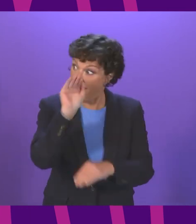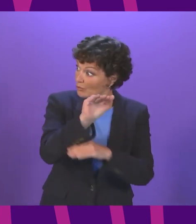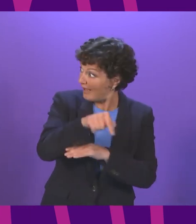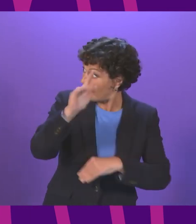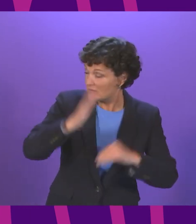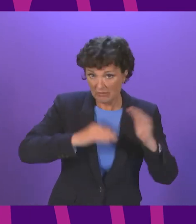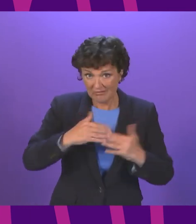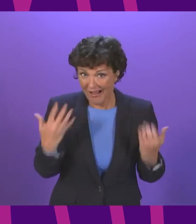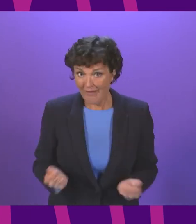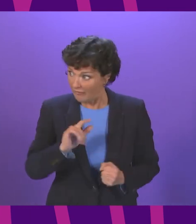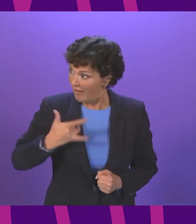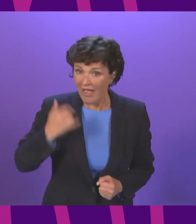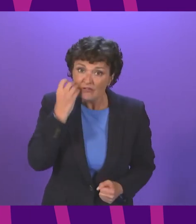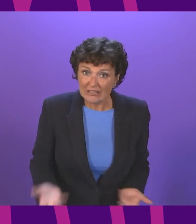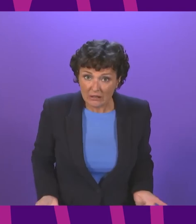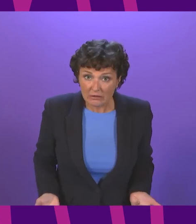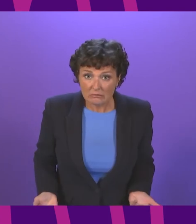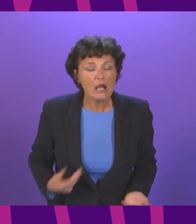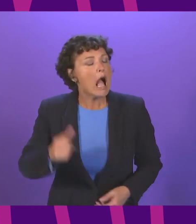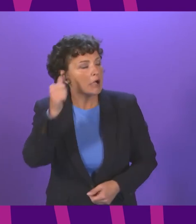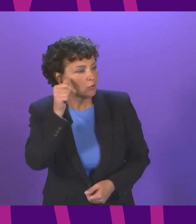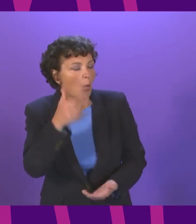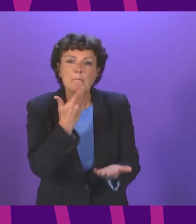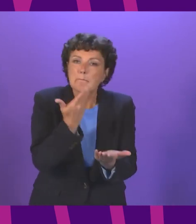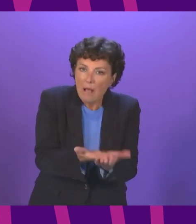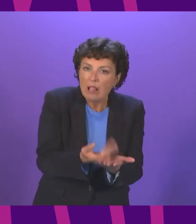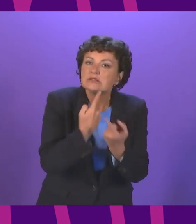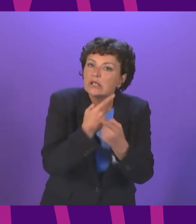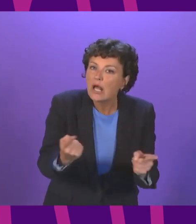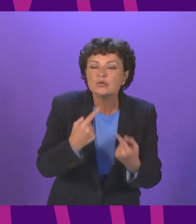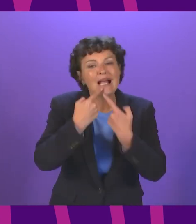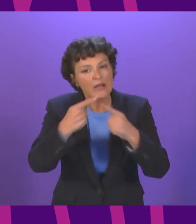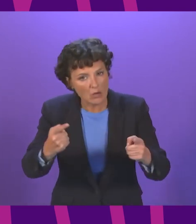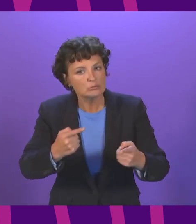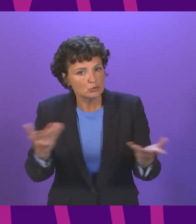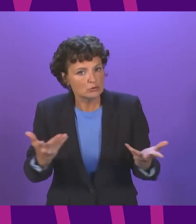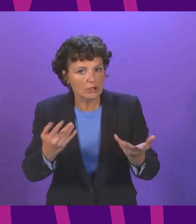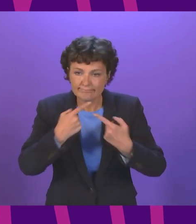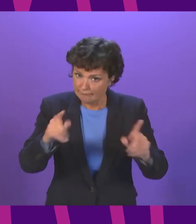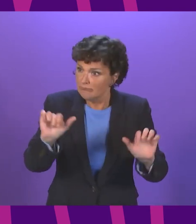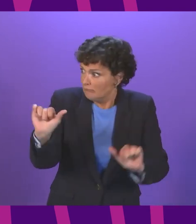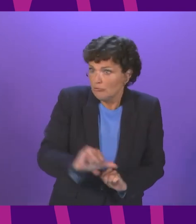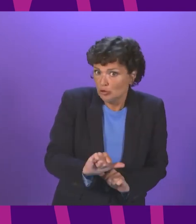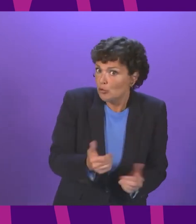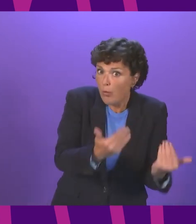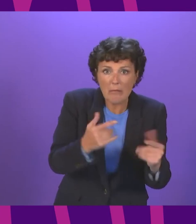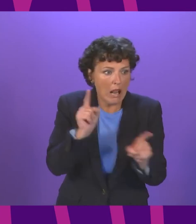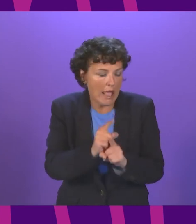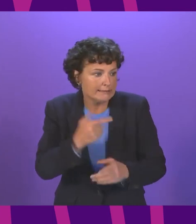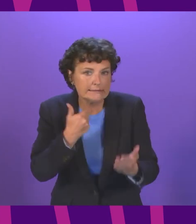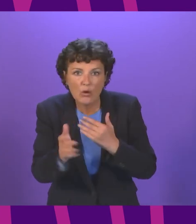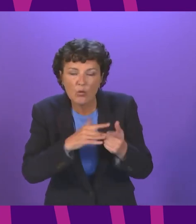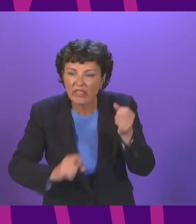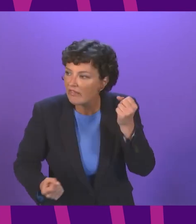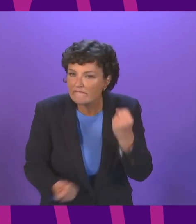now look of course there are bills announced and announcements made today which we should welcome such as those tackling fireworks